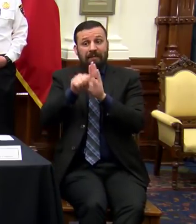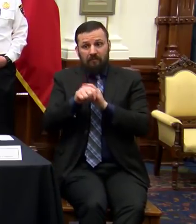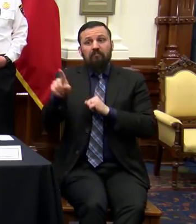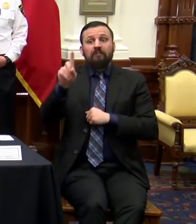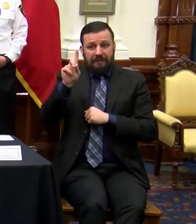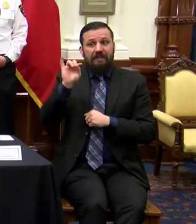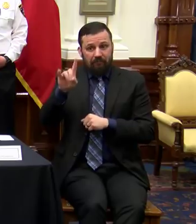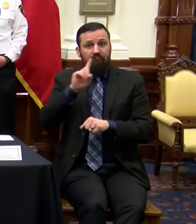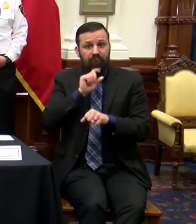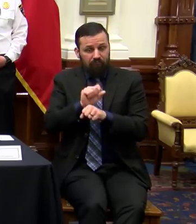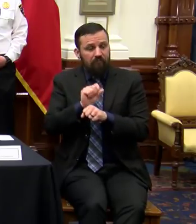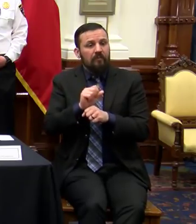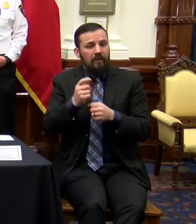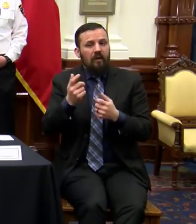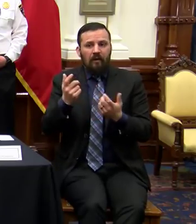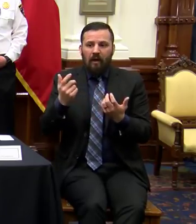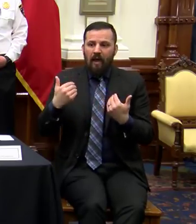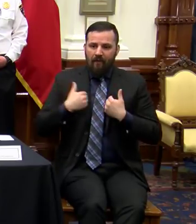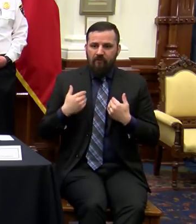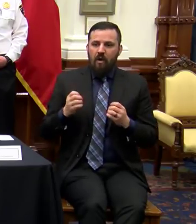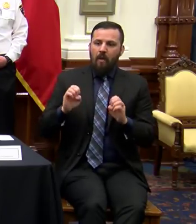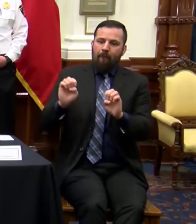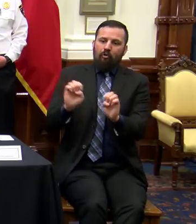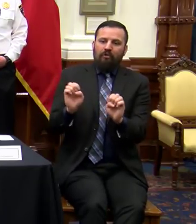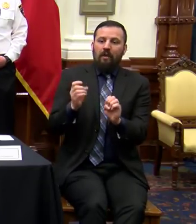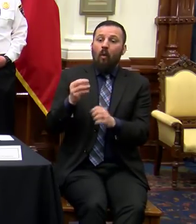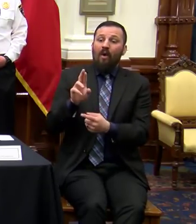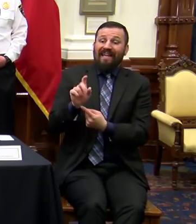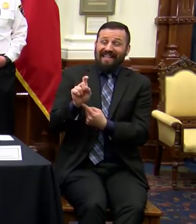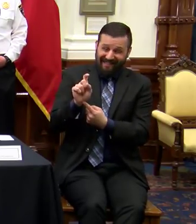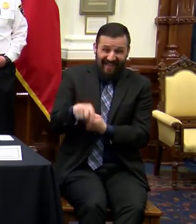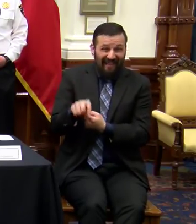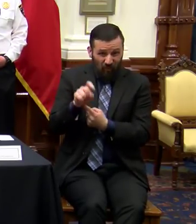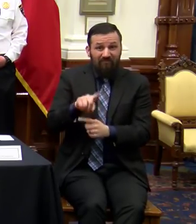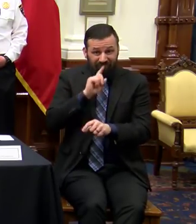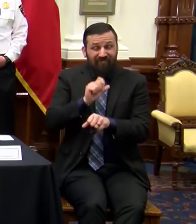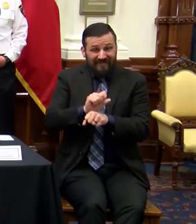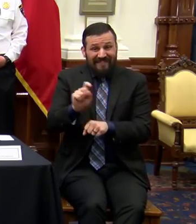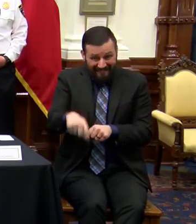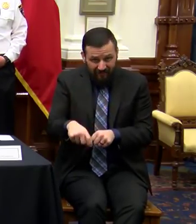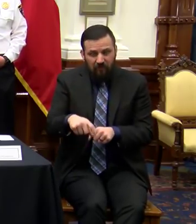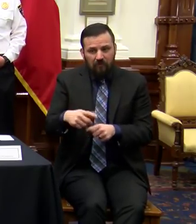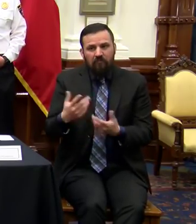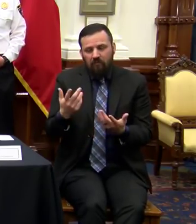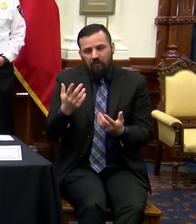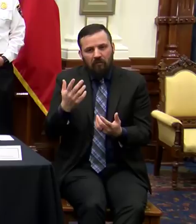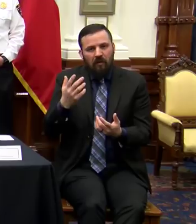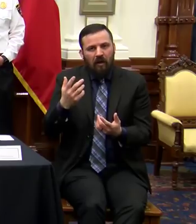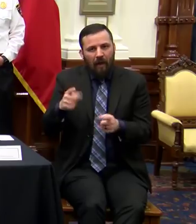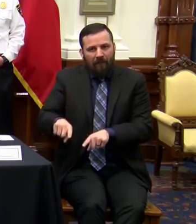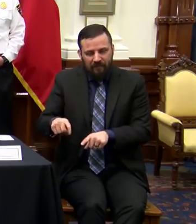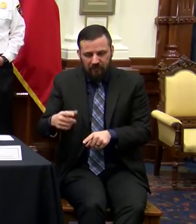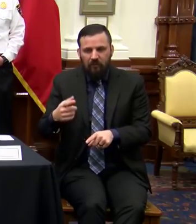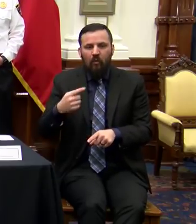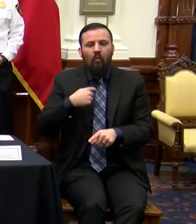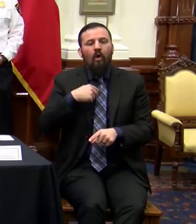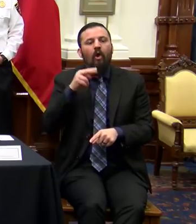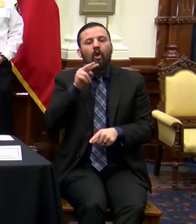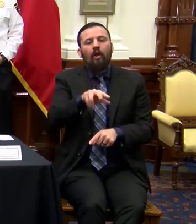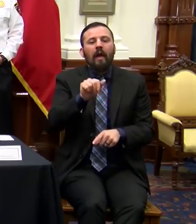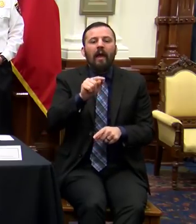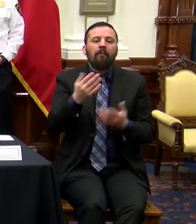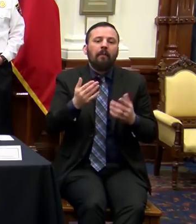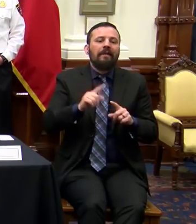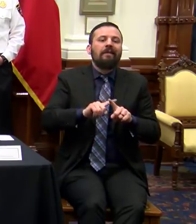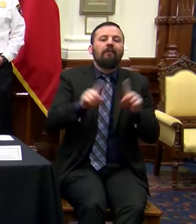there are emergency or necessary medical procedures that must be taken place. And we're looking at alternative locations